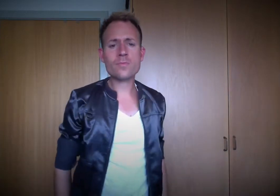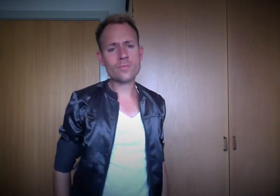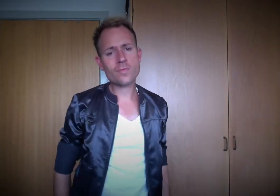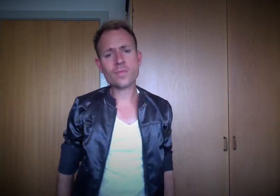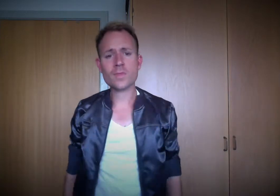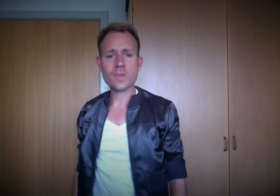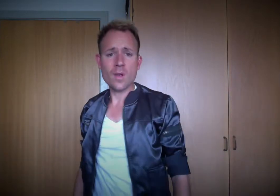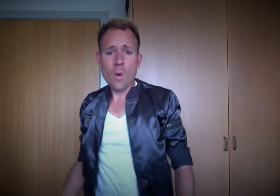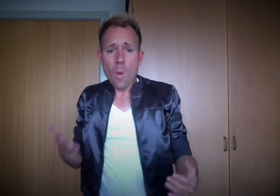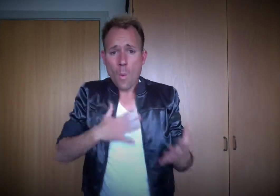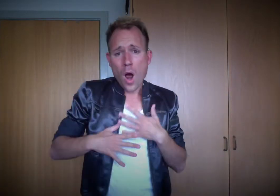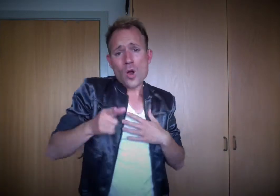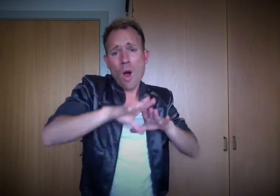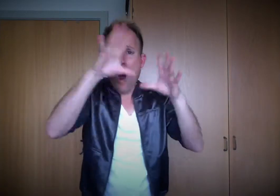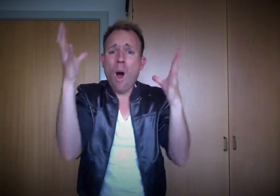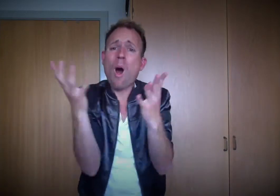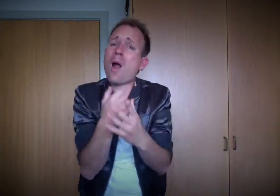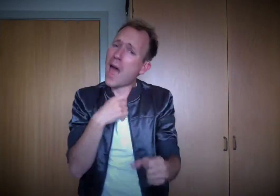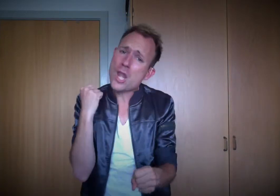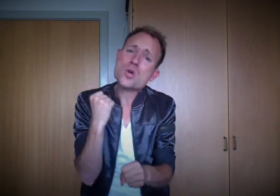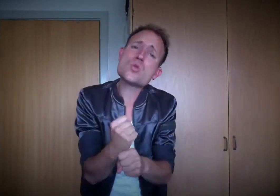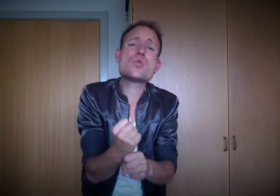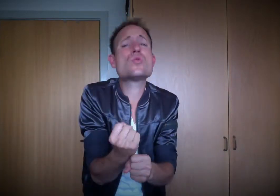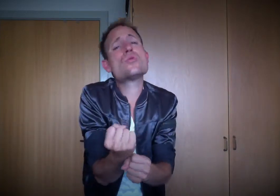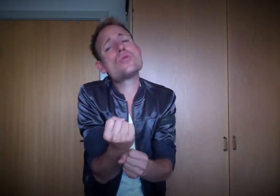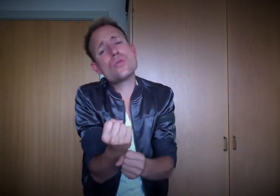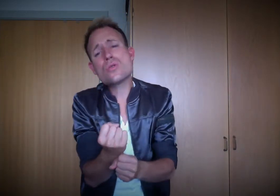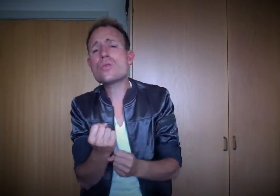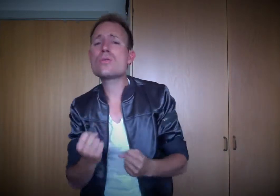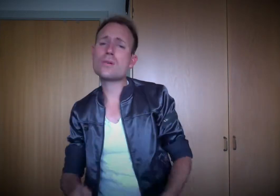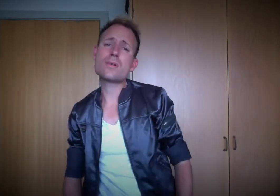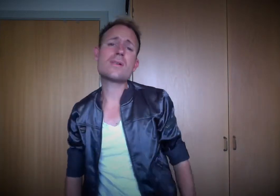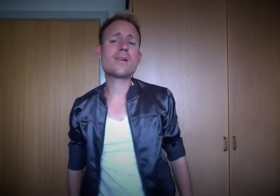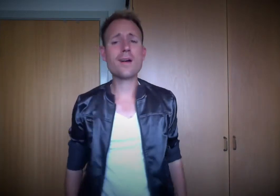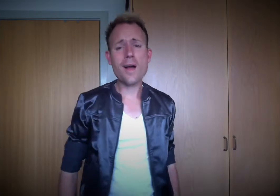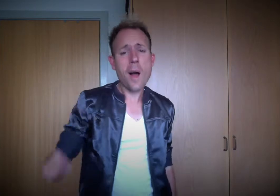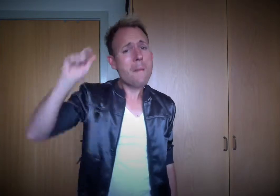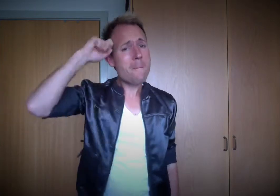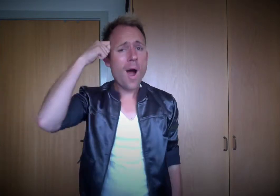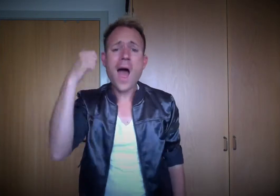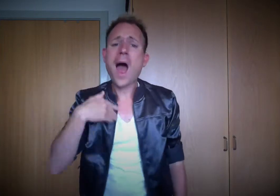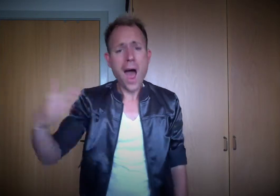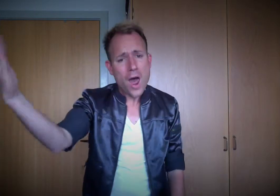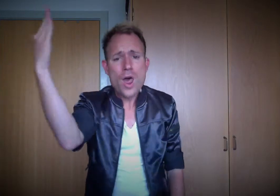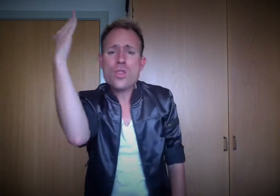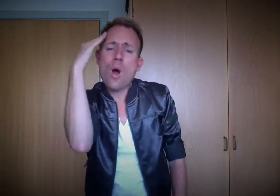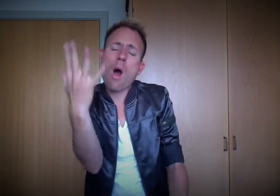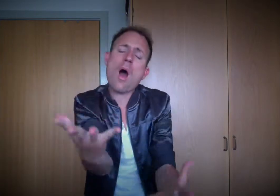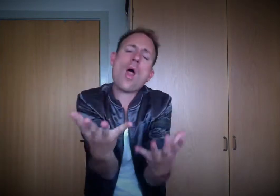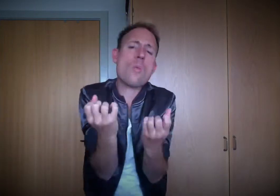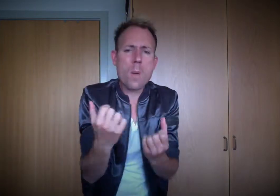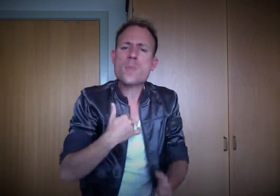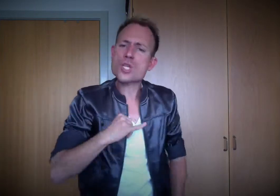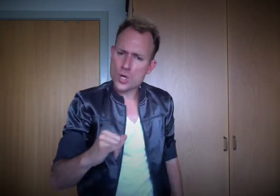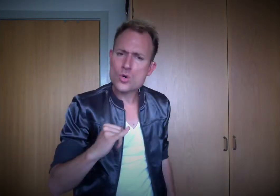Wanting you is all I do But I know you want me too